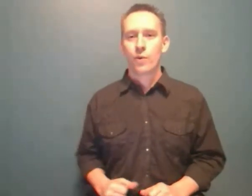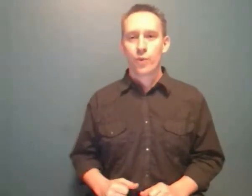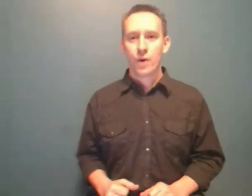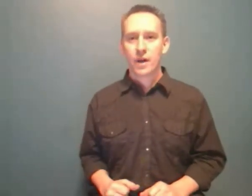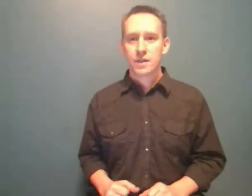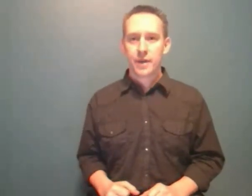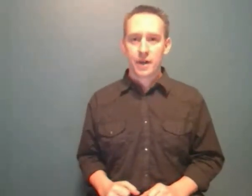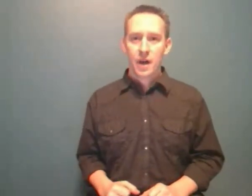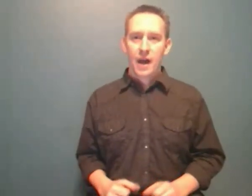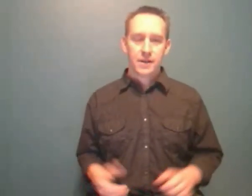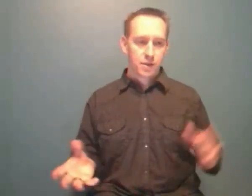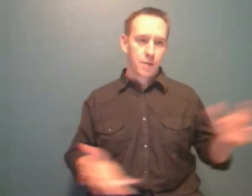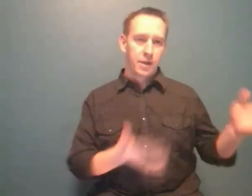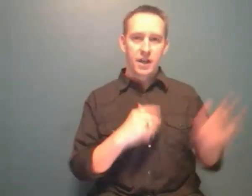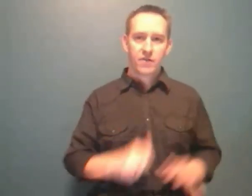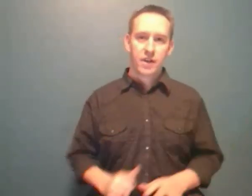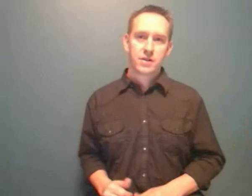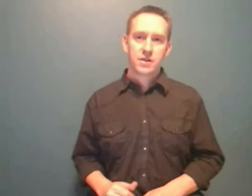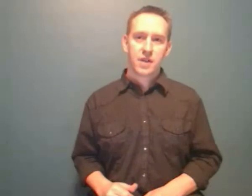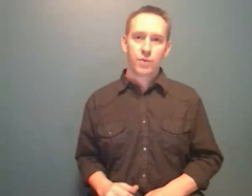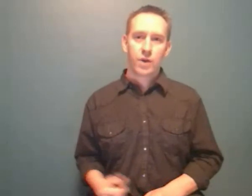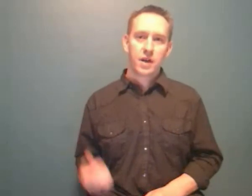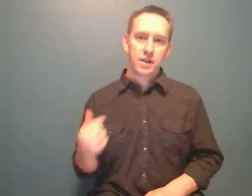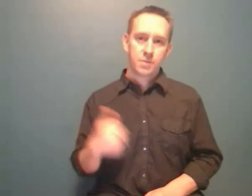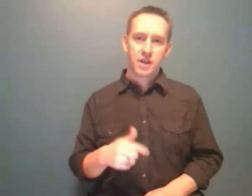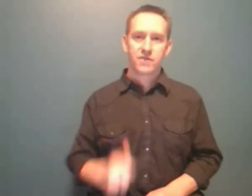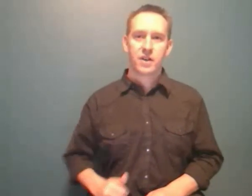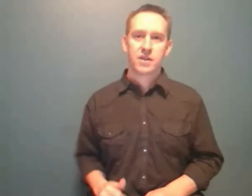we want it to be and stop letting everyone else decide what is best for us.